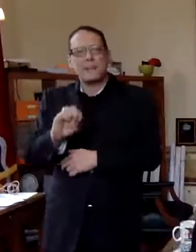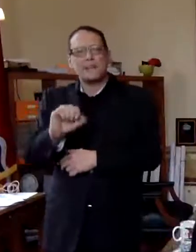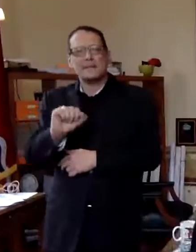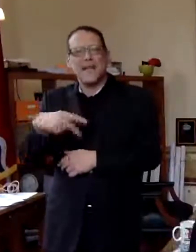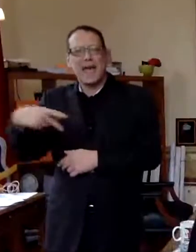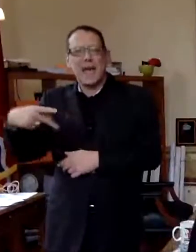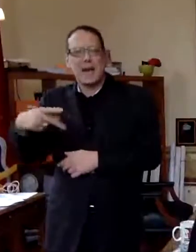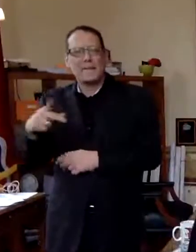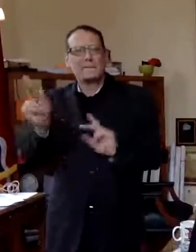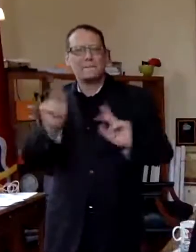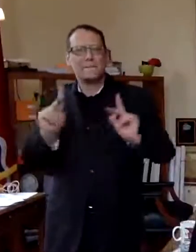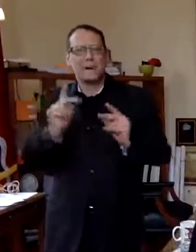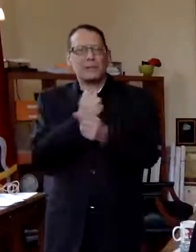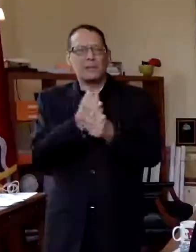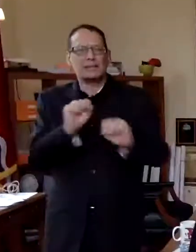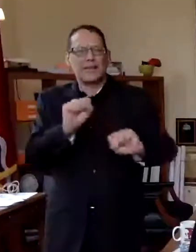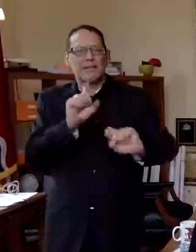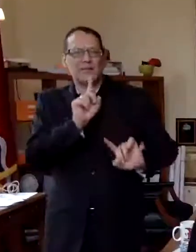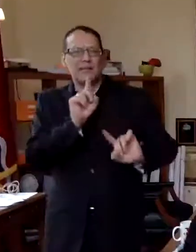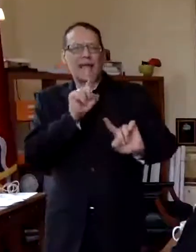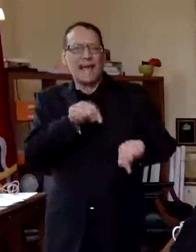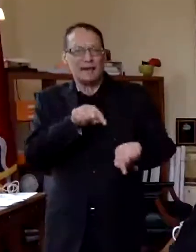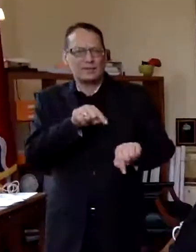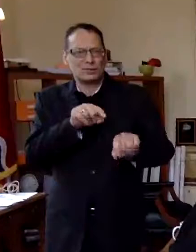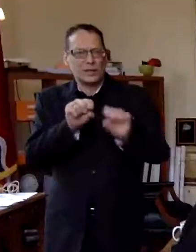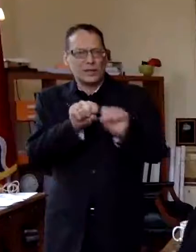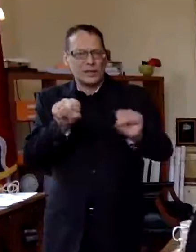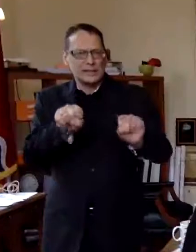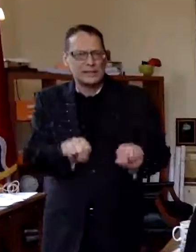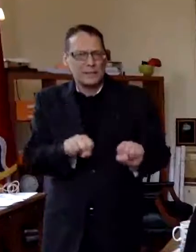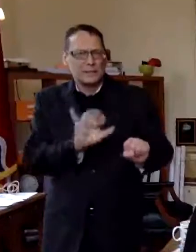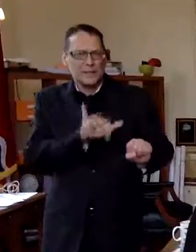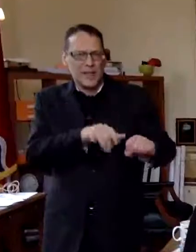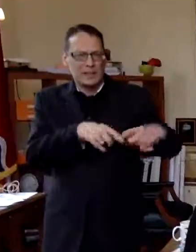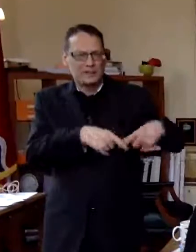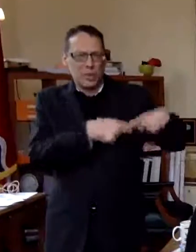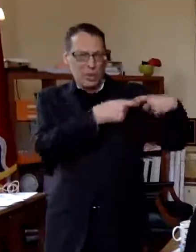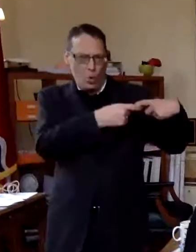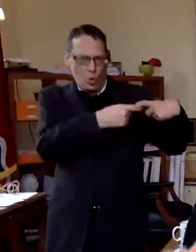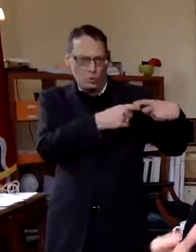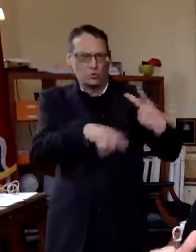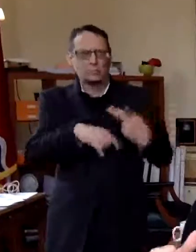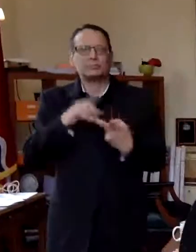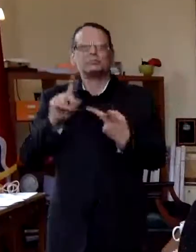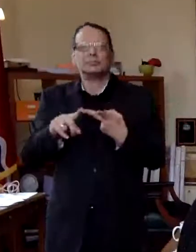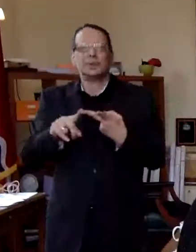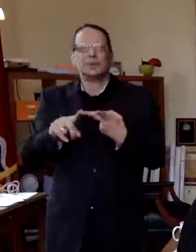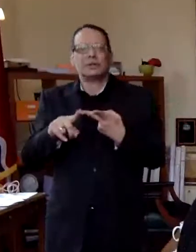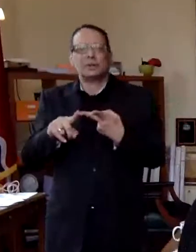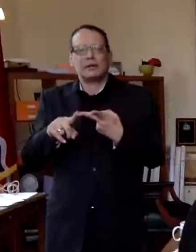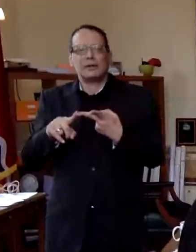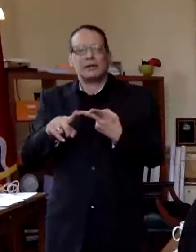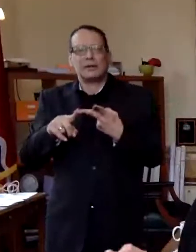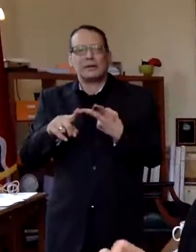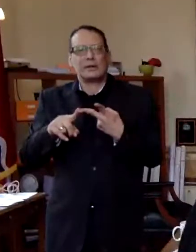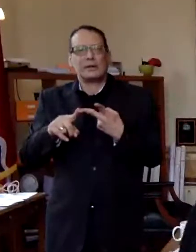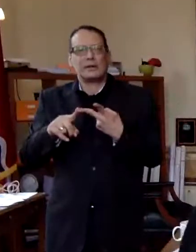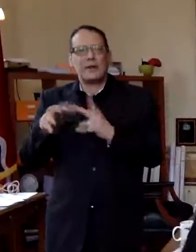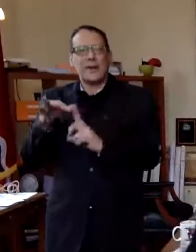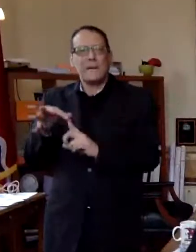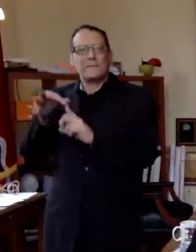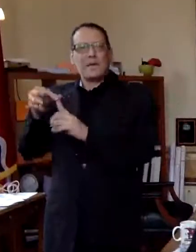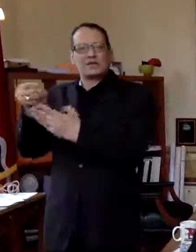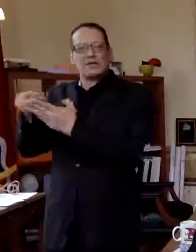safety answering system we we put that on the back burner um we have taken funds out of uh special